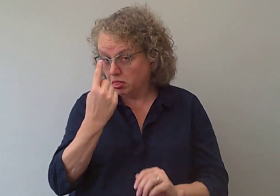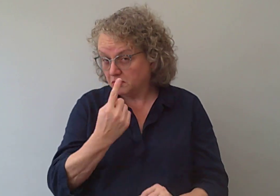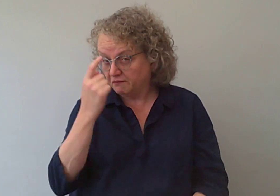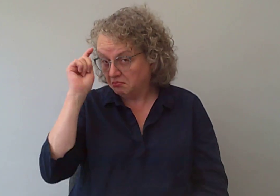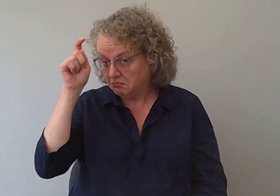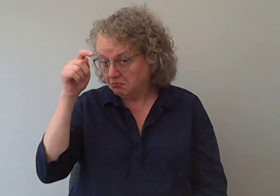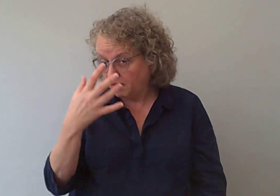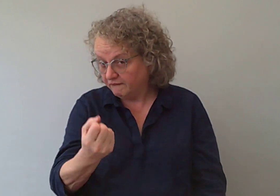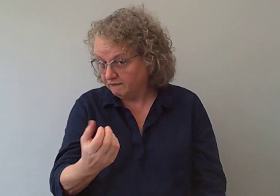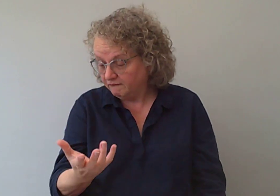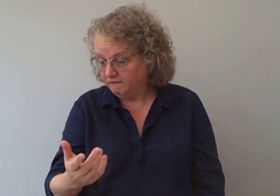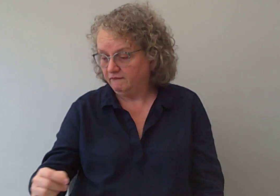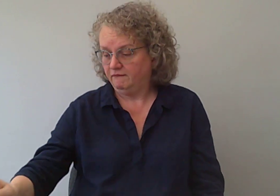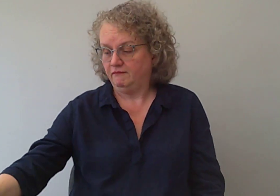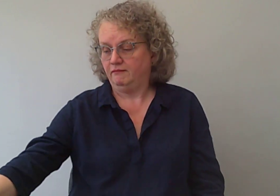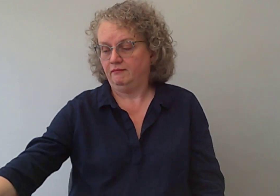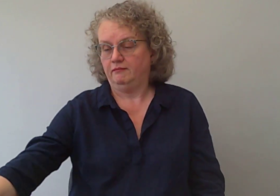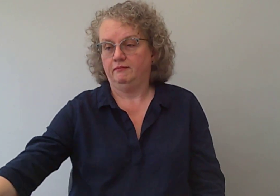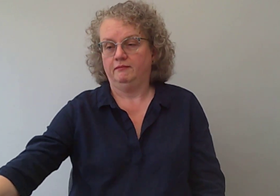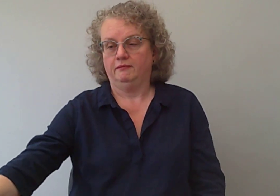See again if you can think of any more examples yourself.